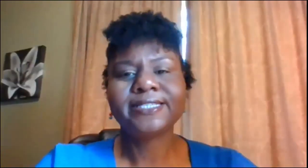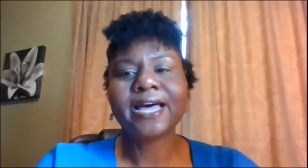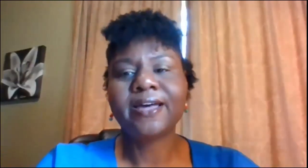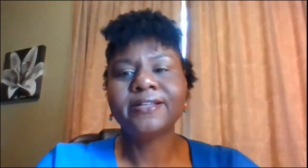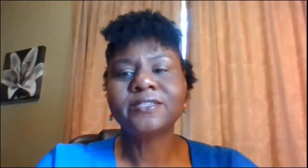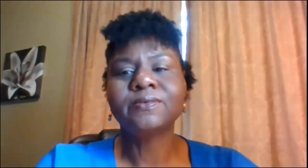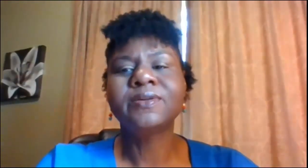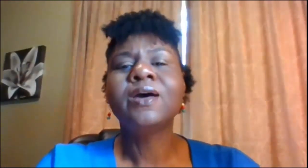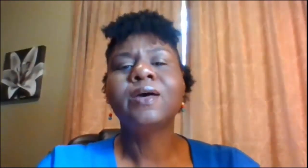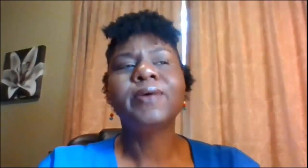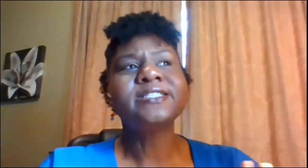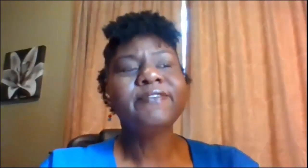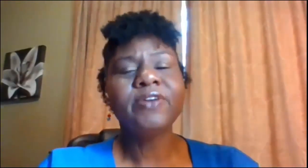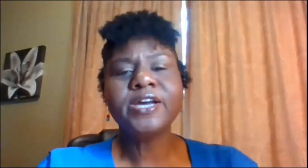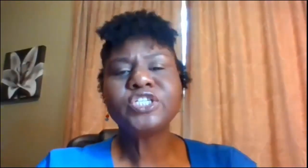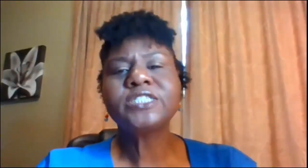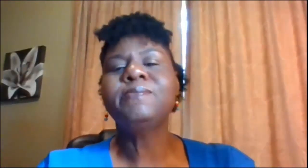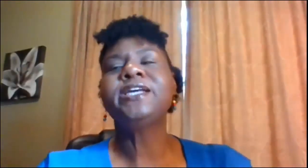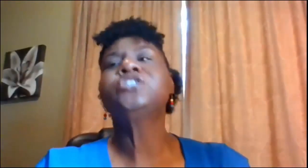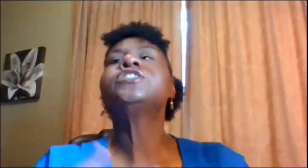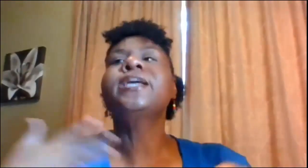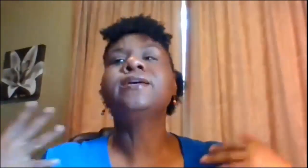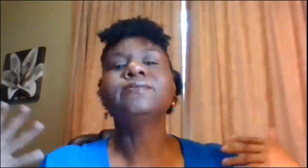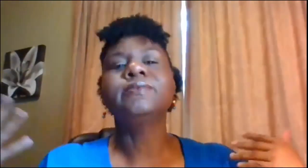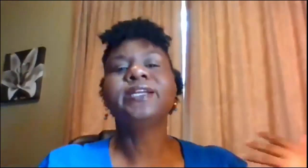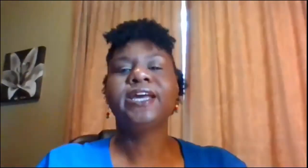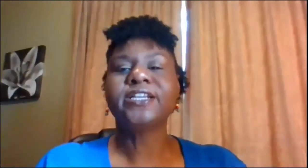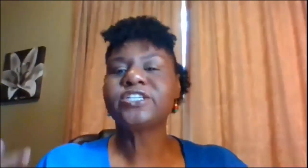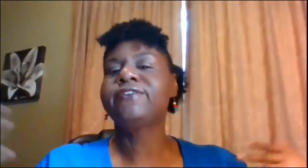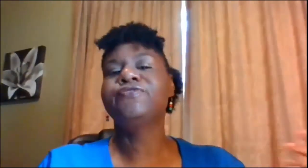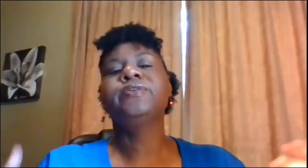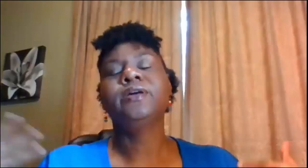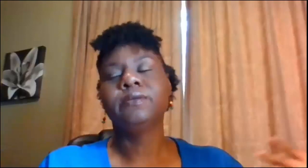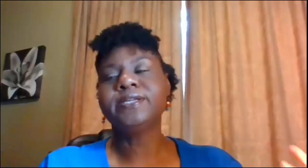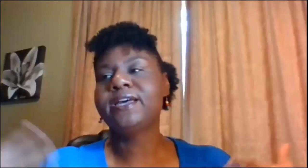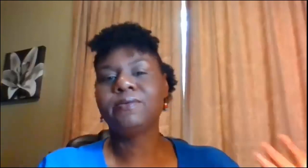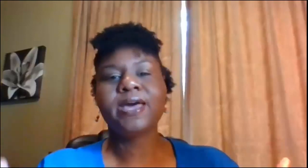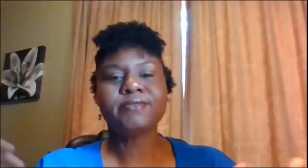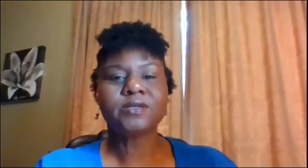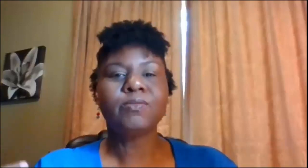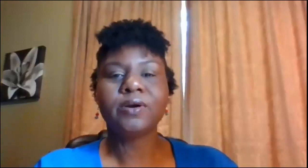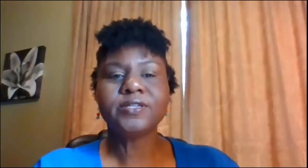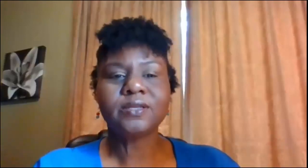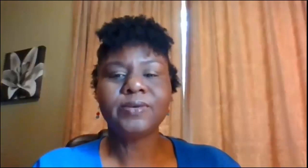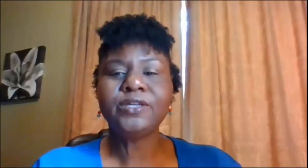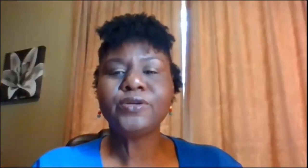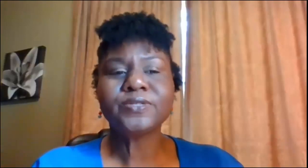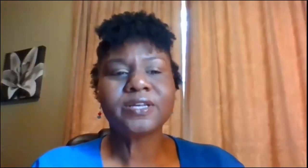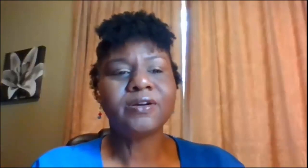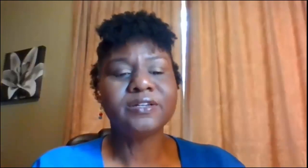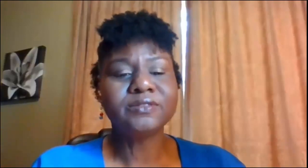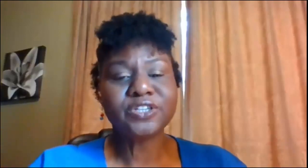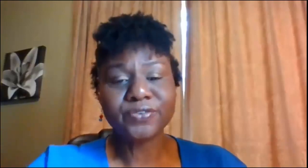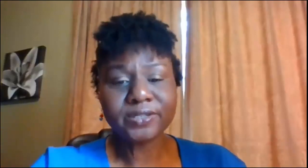sign so and when I say variations it means just like with English like in Louisiana we have some words that we use that are a little different